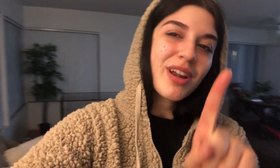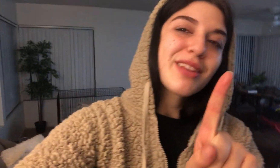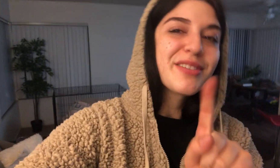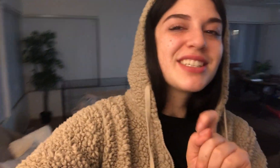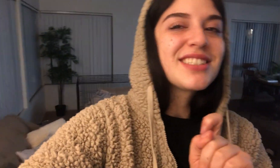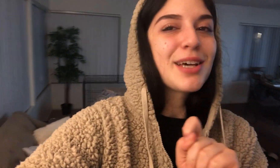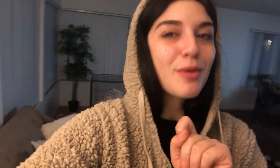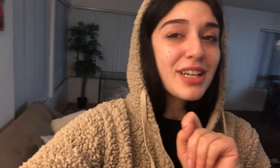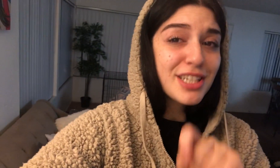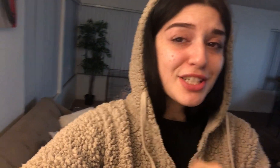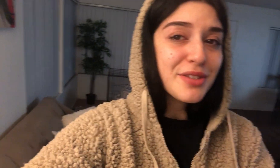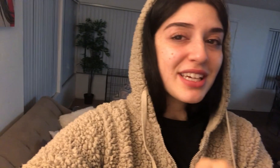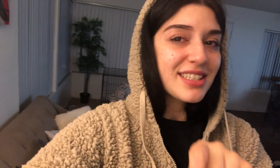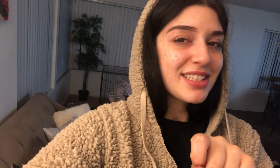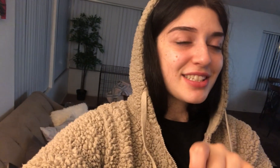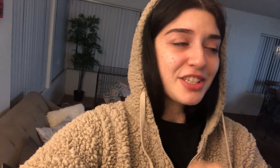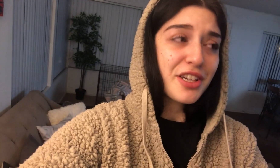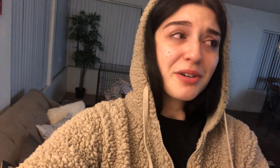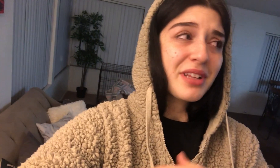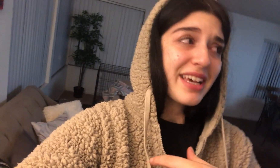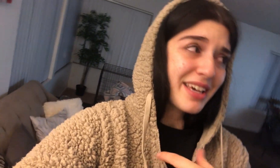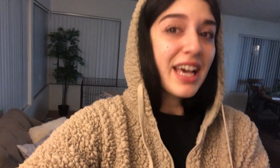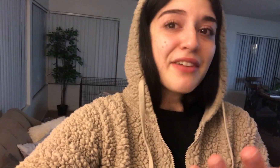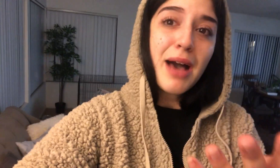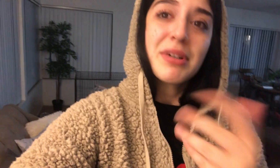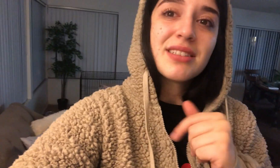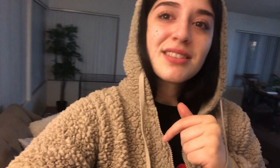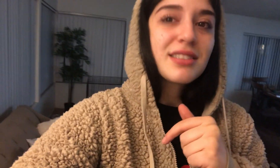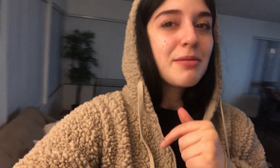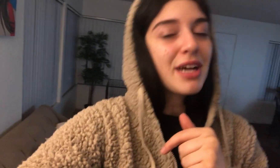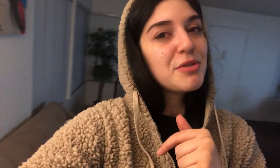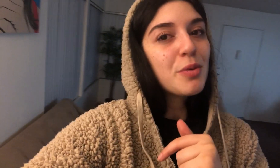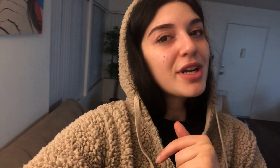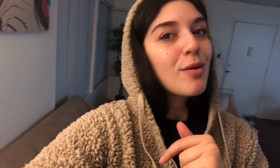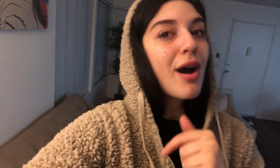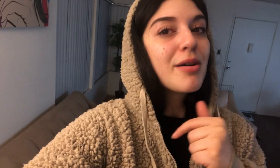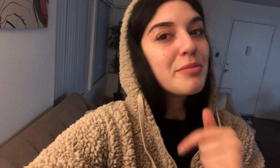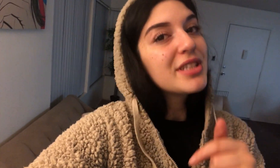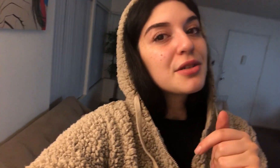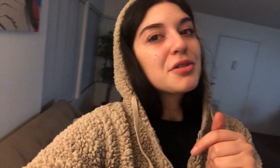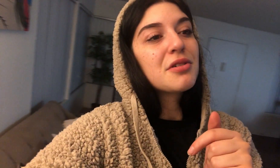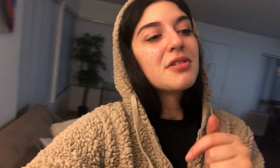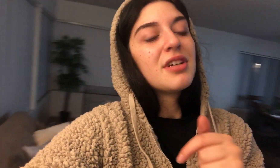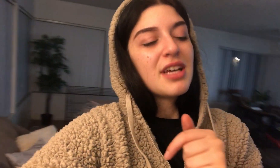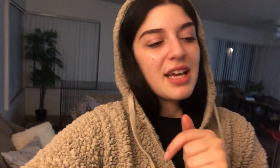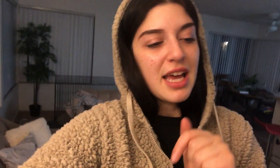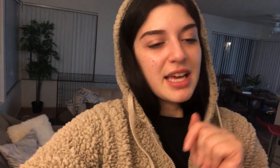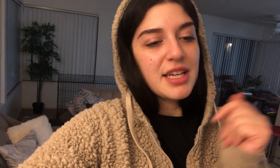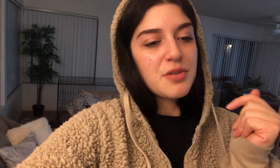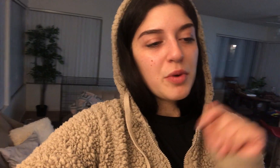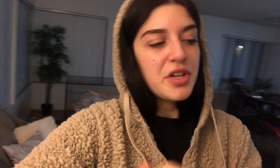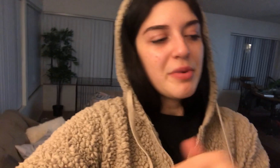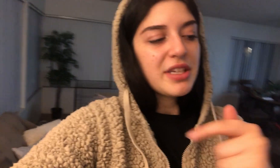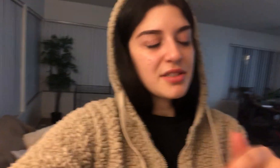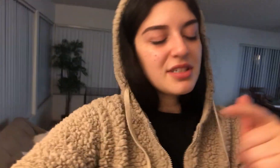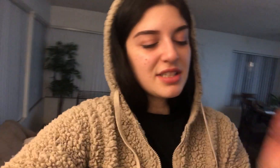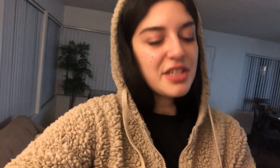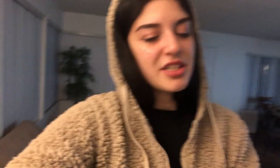One of the reasons I wanted to do this is to show like life happens. Sometimes you want to go out and be social. And when you make certain decisions,